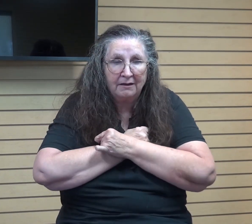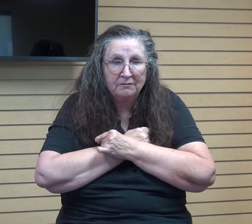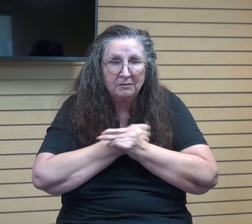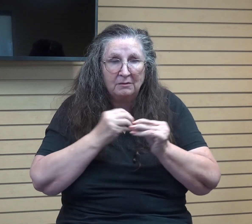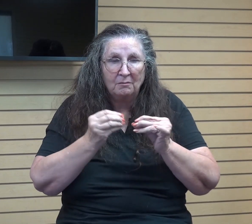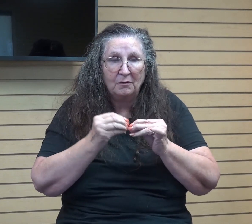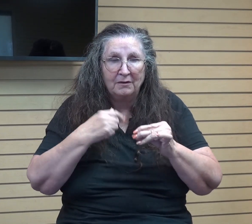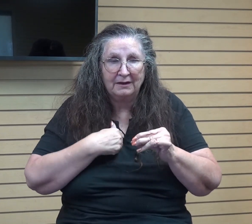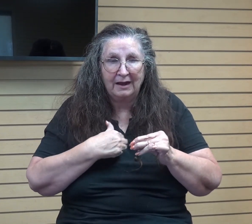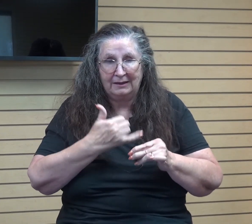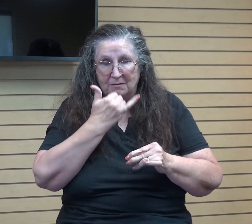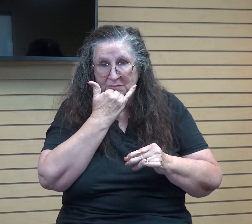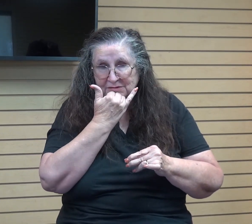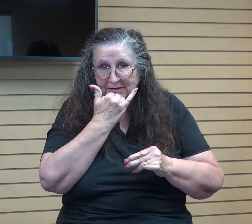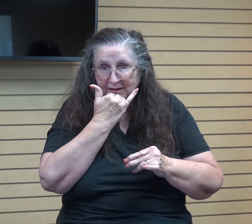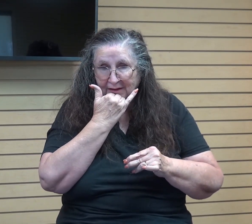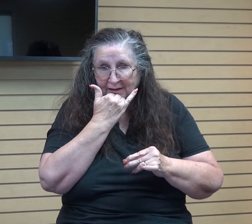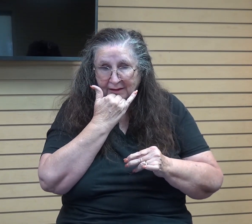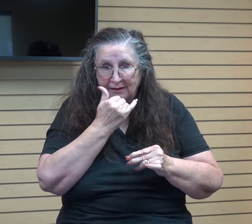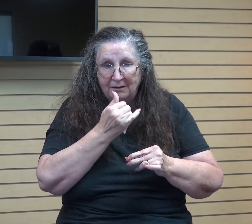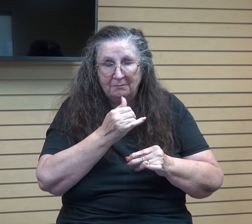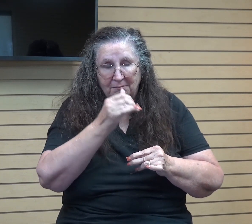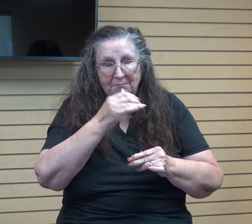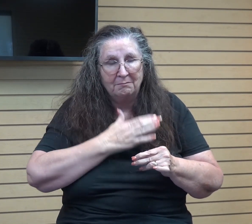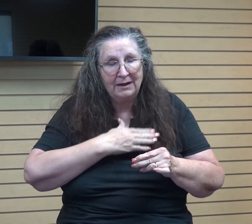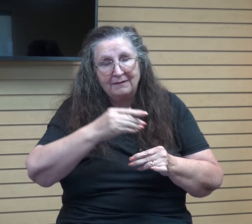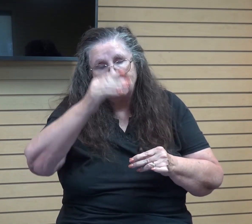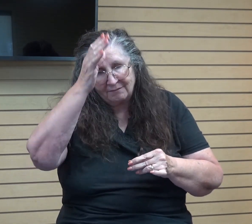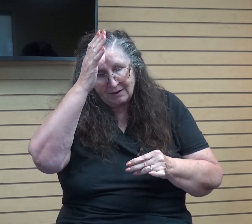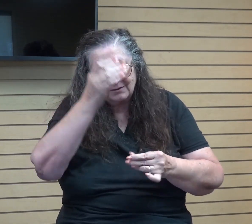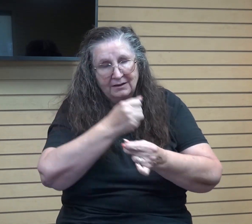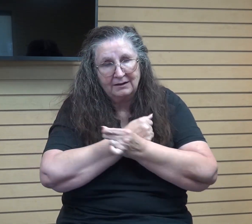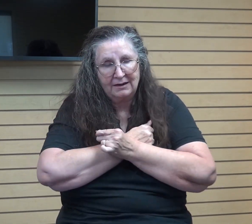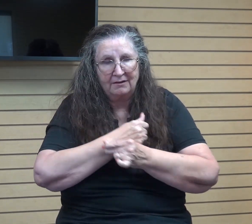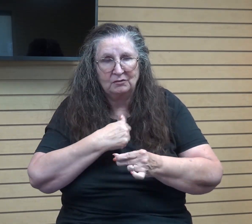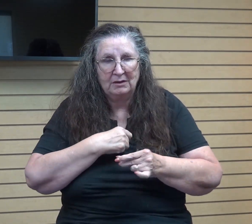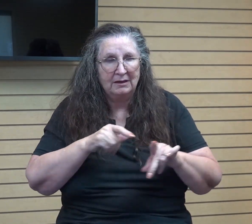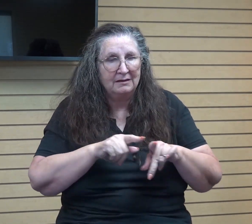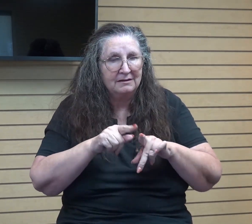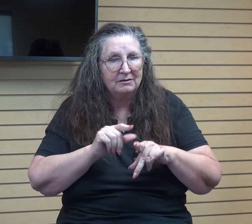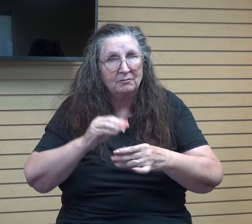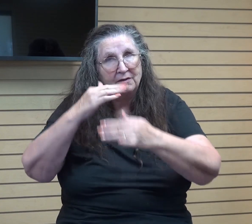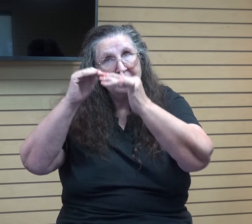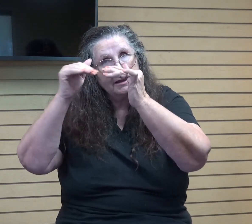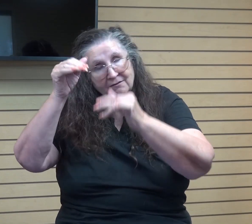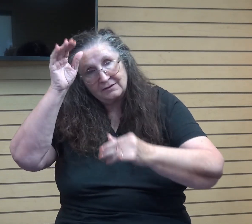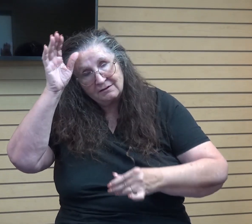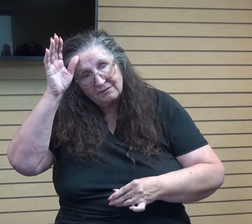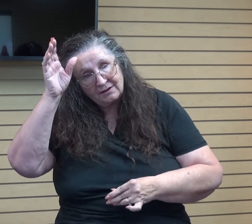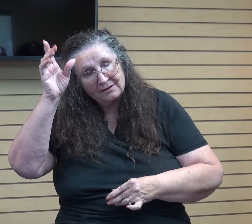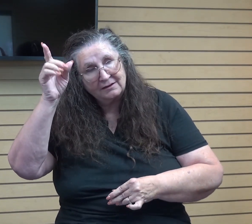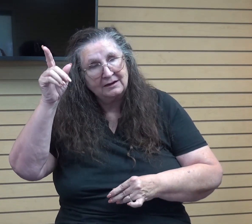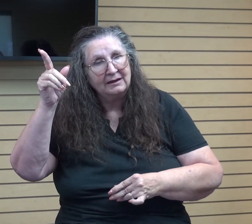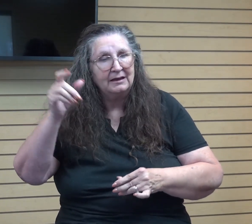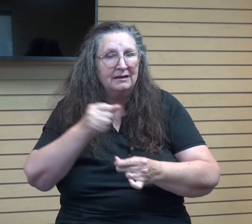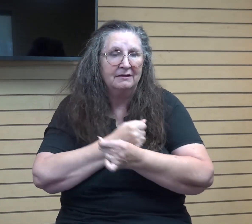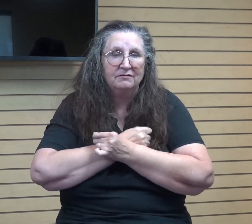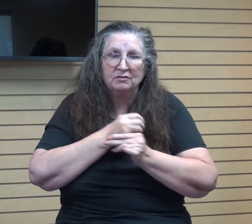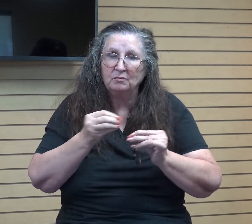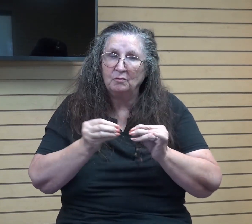mess up. My father loves me. And it's the same thing with our heavenly father. He loves us more than anything else. He loved